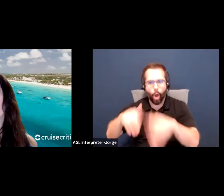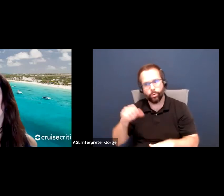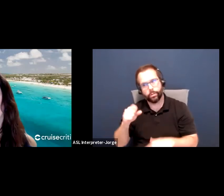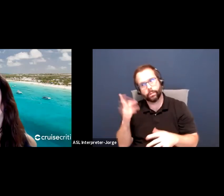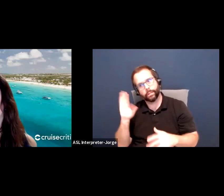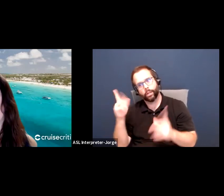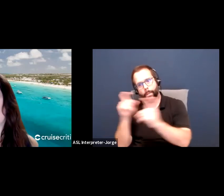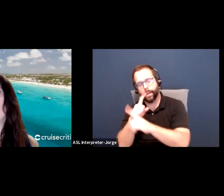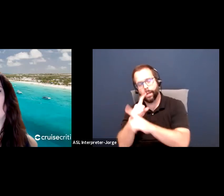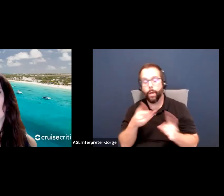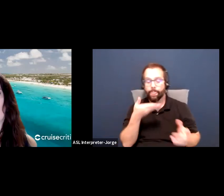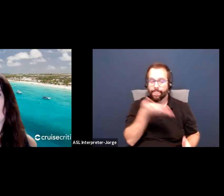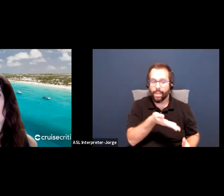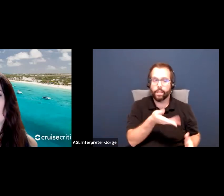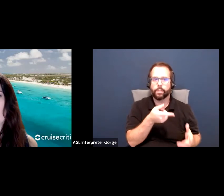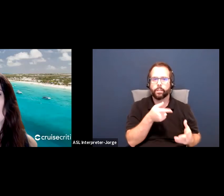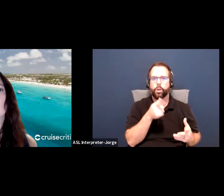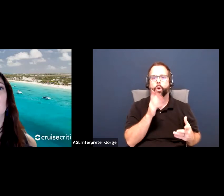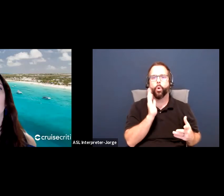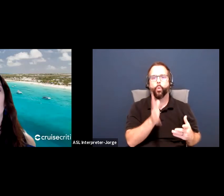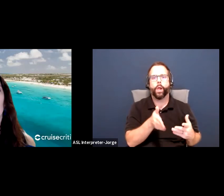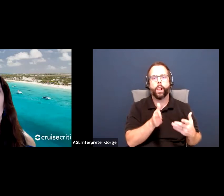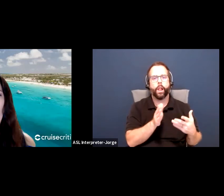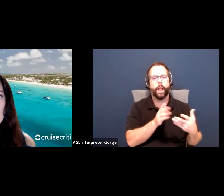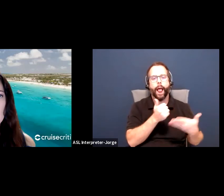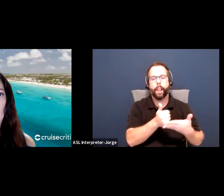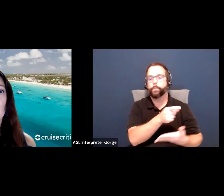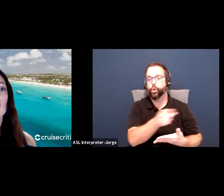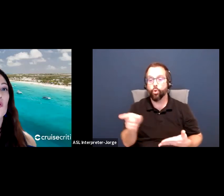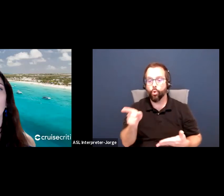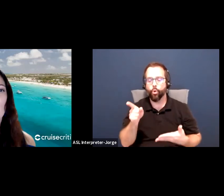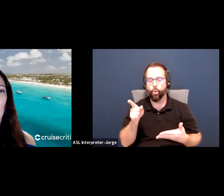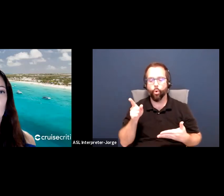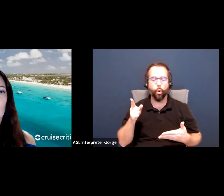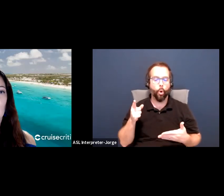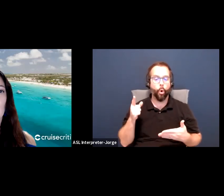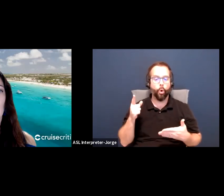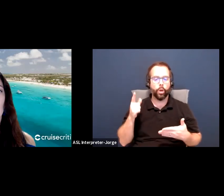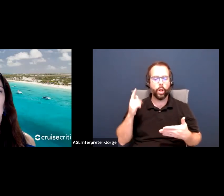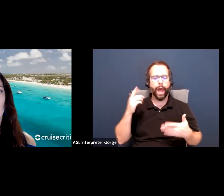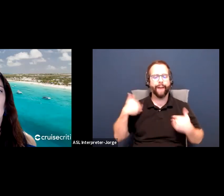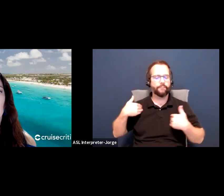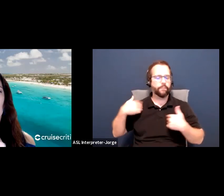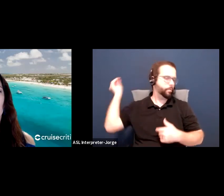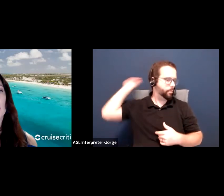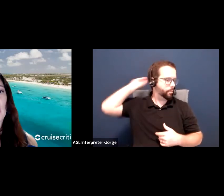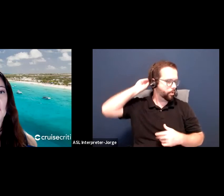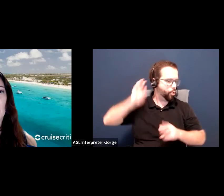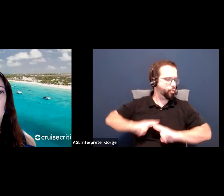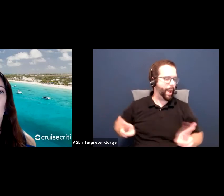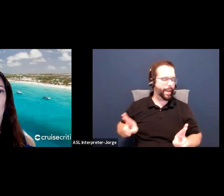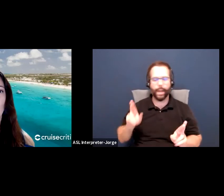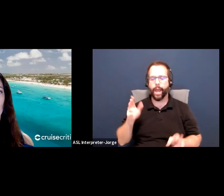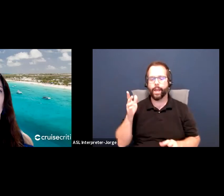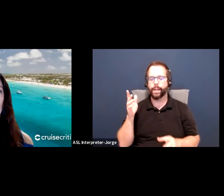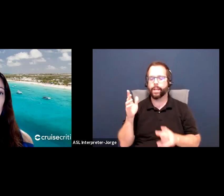actually will drive to your elevator speech where you will tell people, this is what we're about. And everybody in your staff